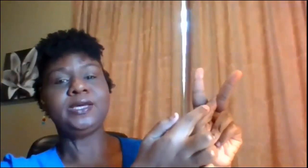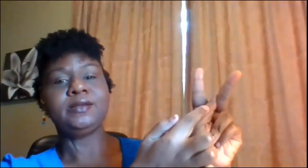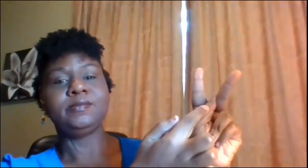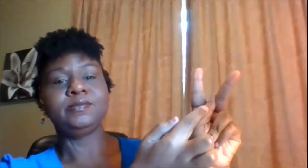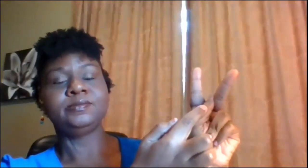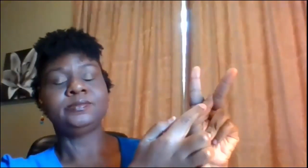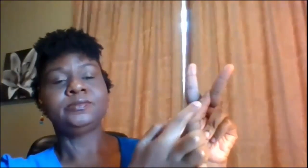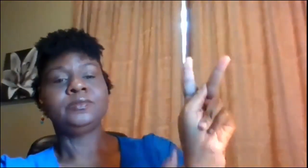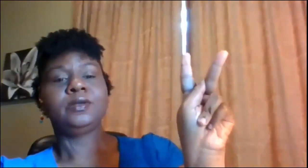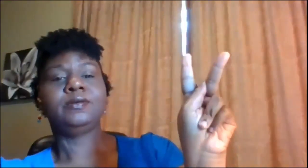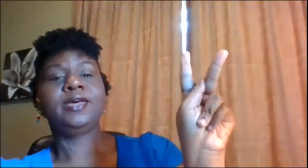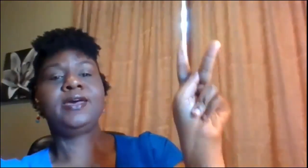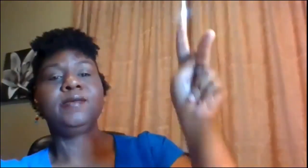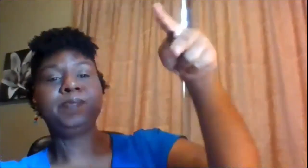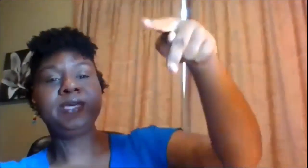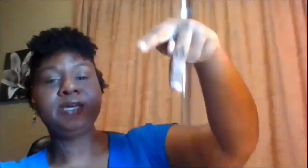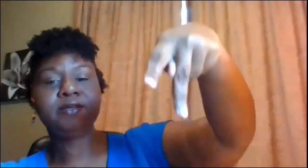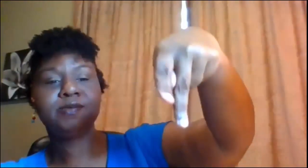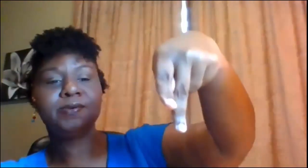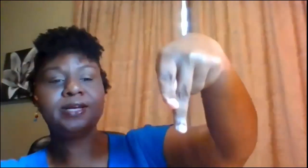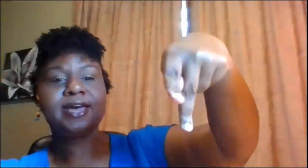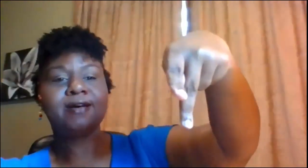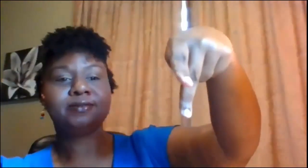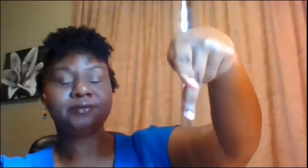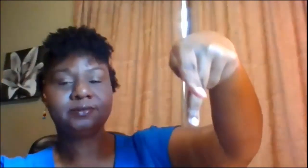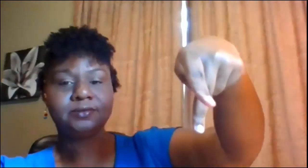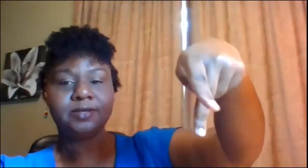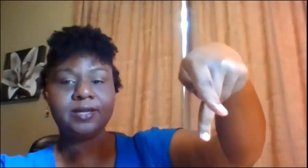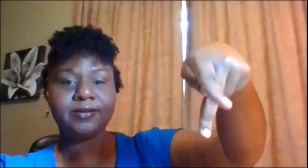okay P pointed down good